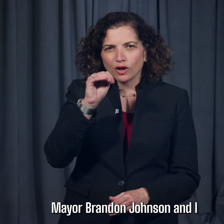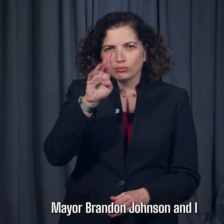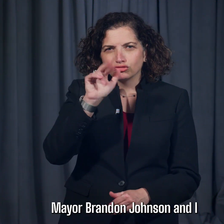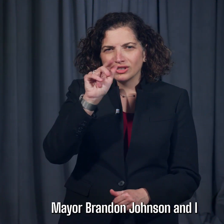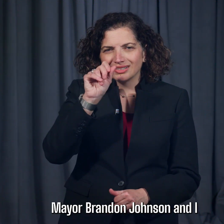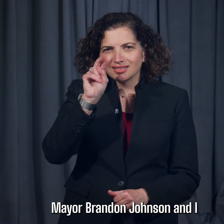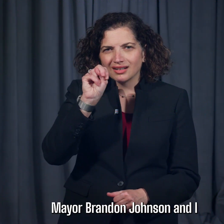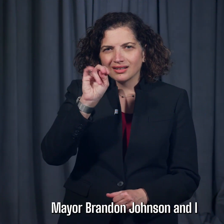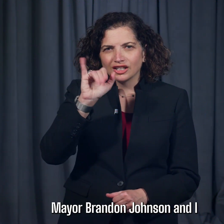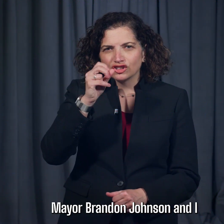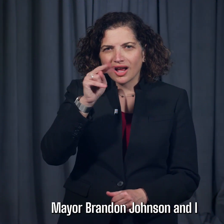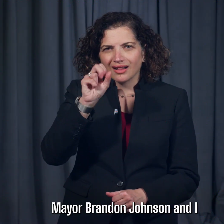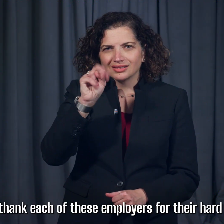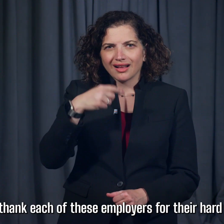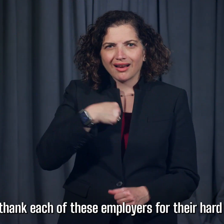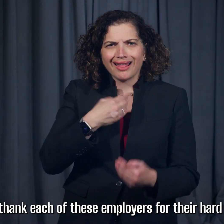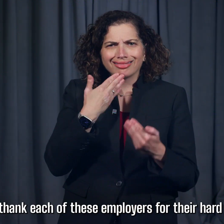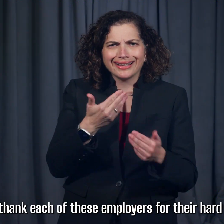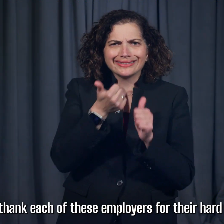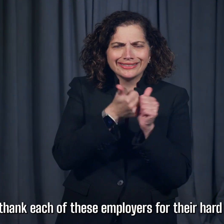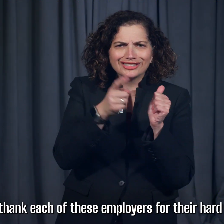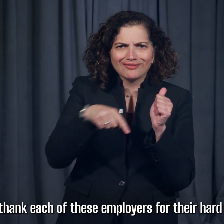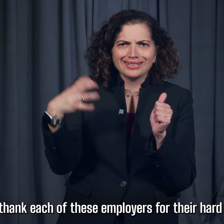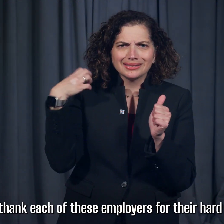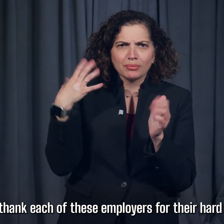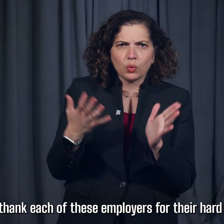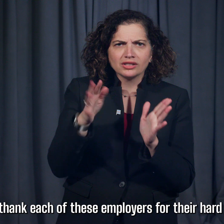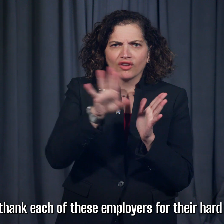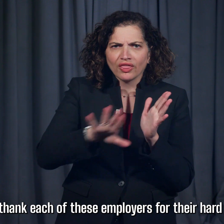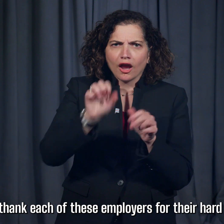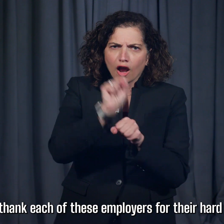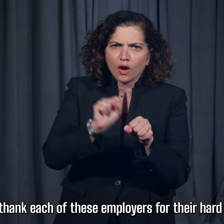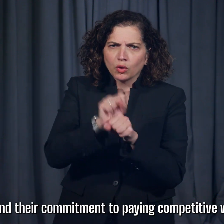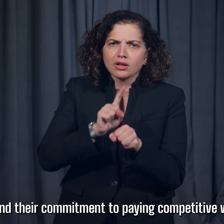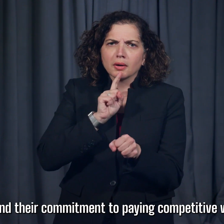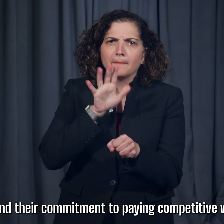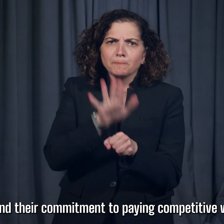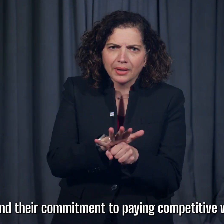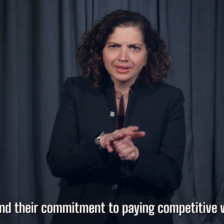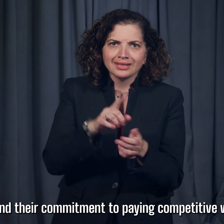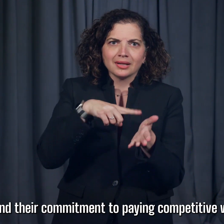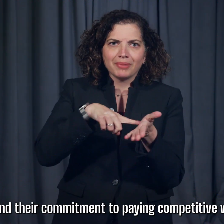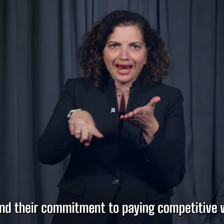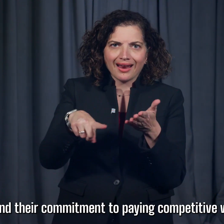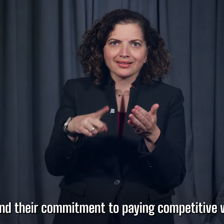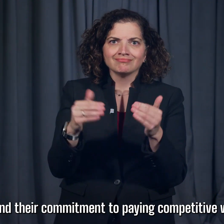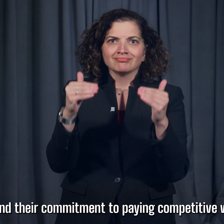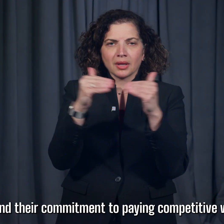Mayor Brandon Johnson and I thank each of these employers for their hard work and their commitment to paying competitive wages,